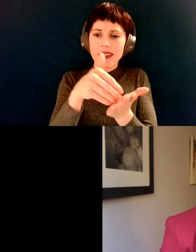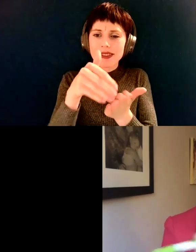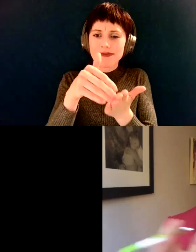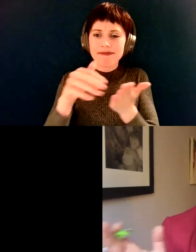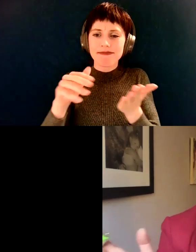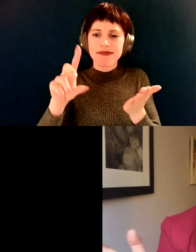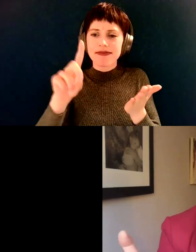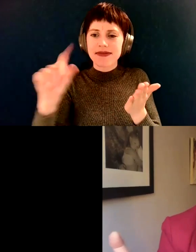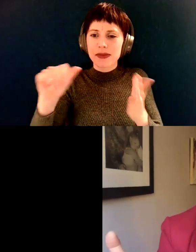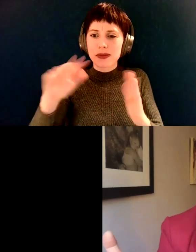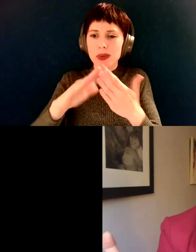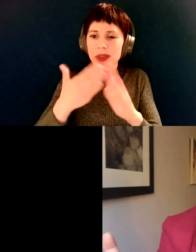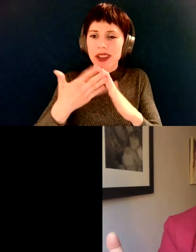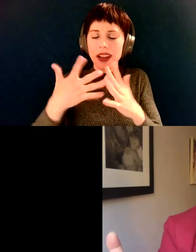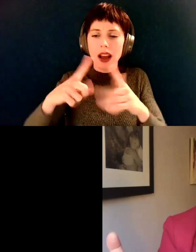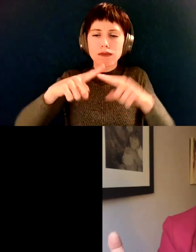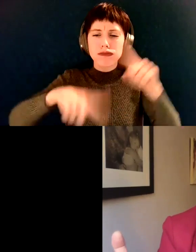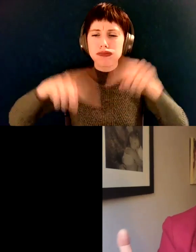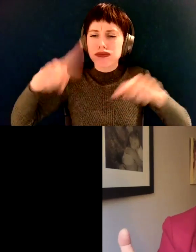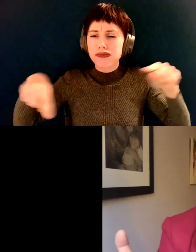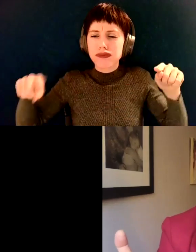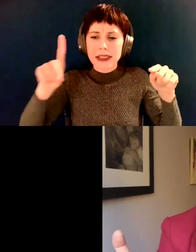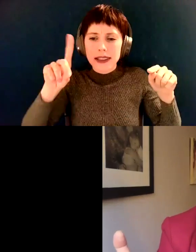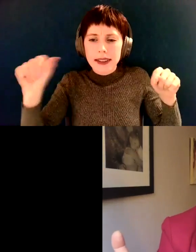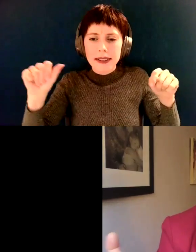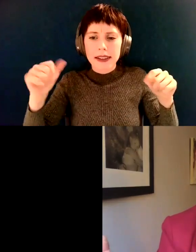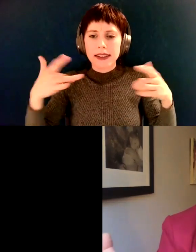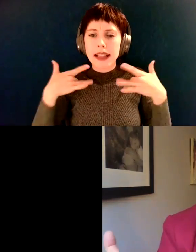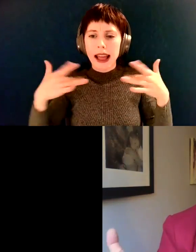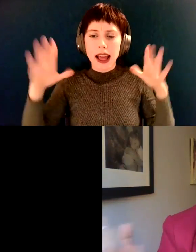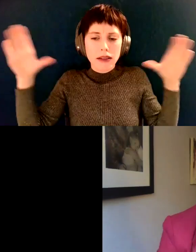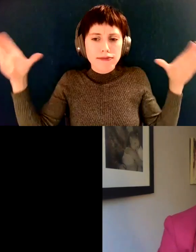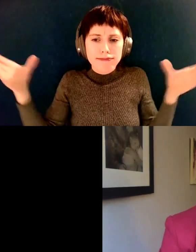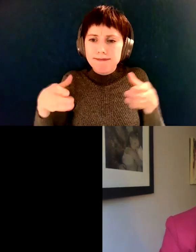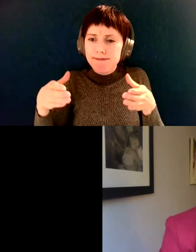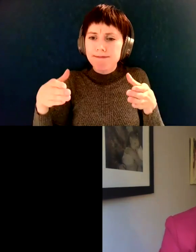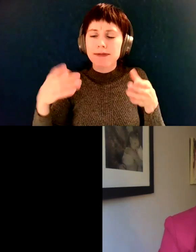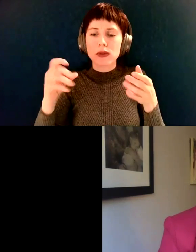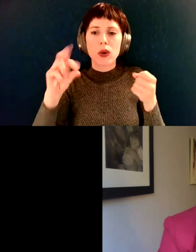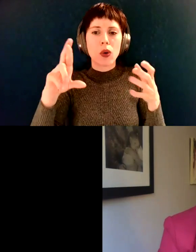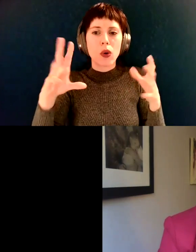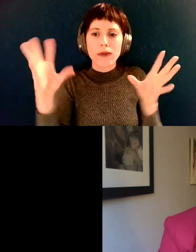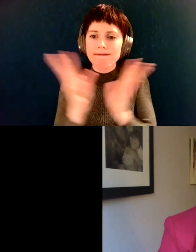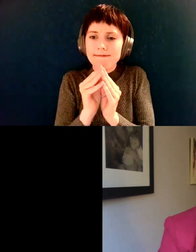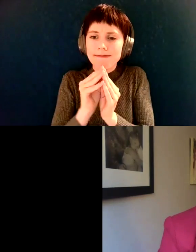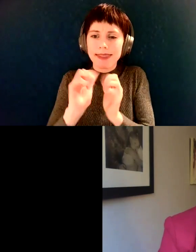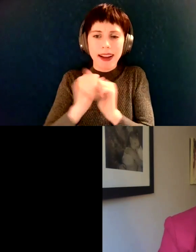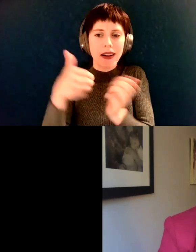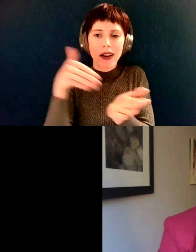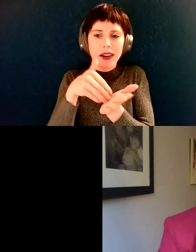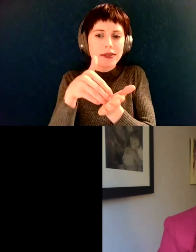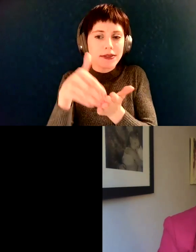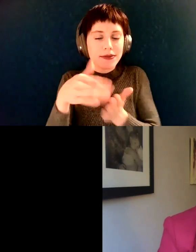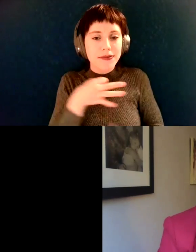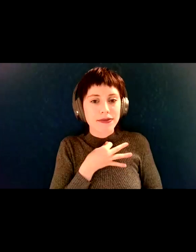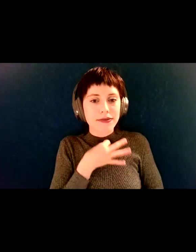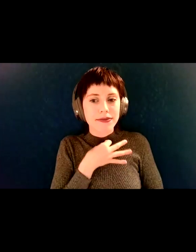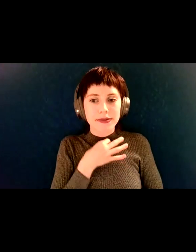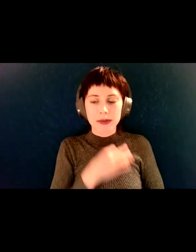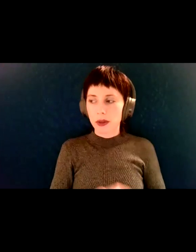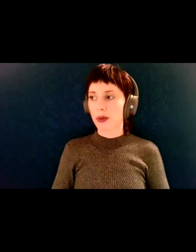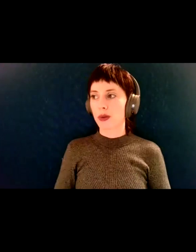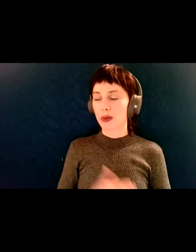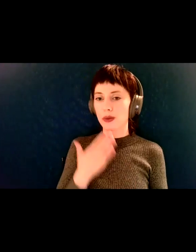all different types of disabilities ever get together in one place to talk? You know, that's, that's a really good question. So, um,